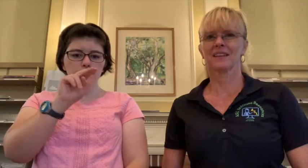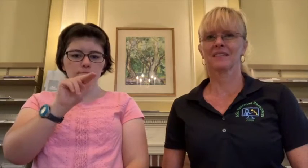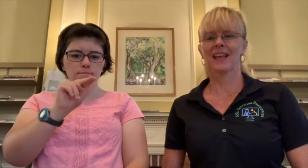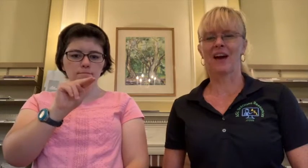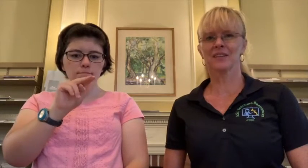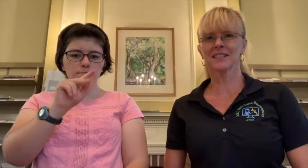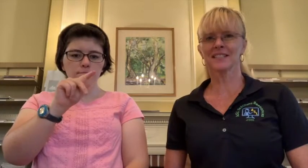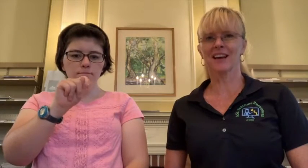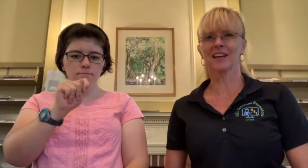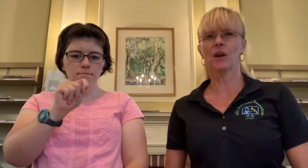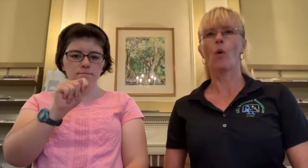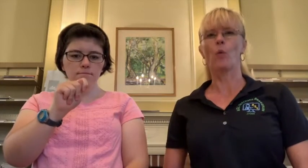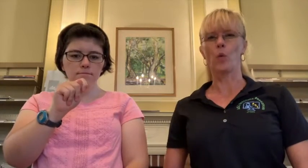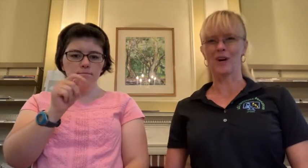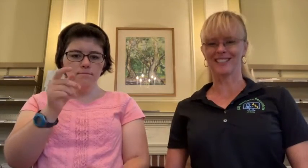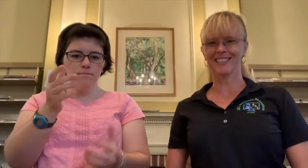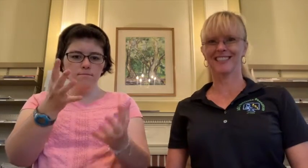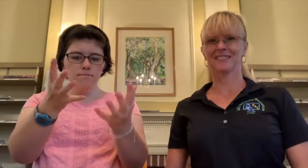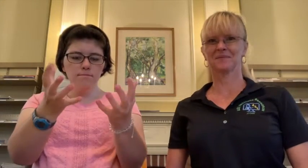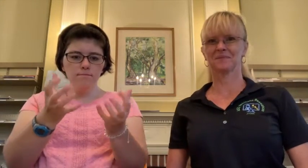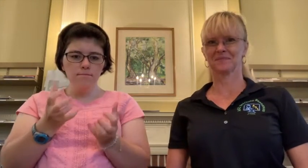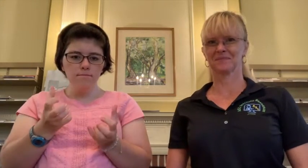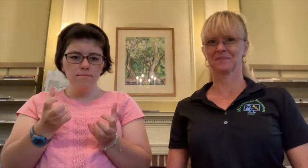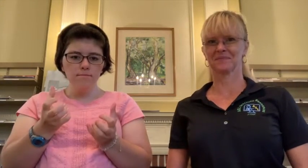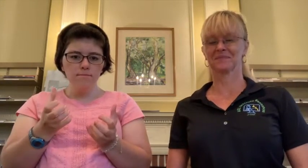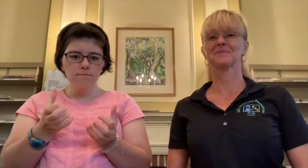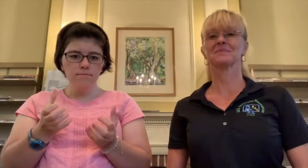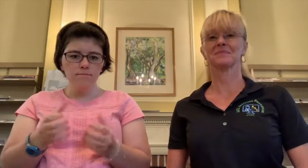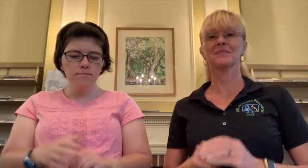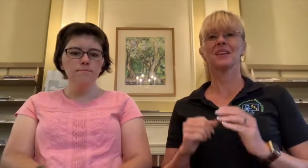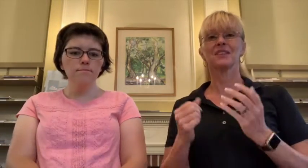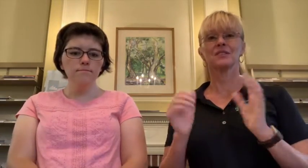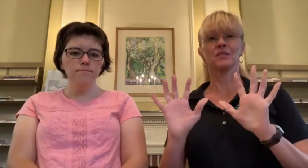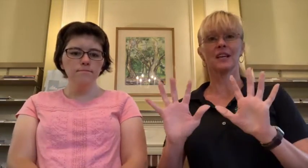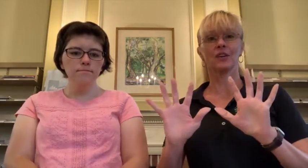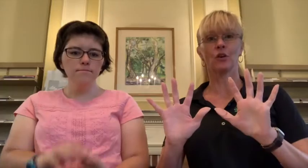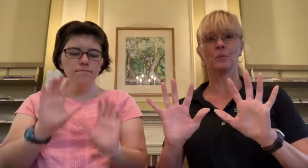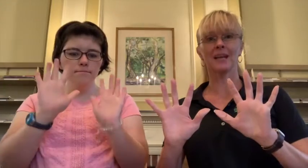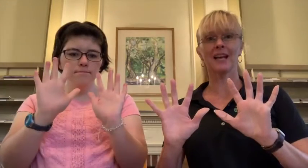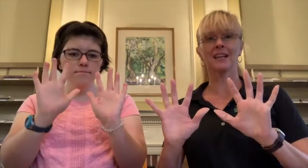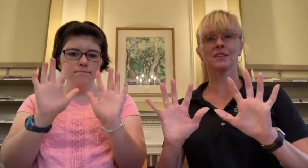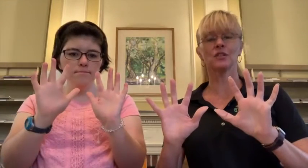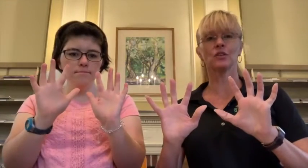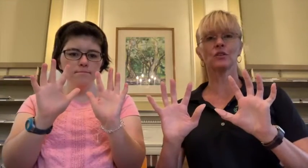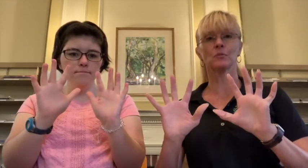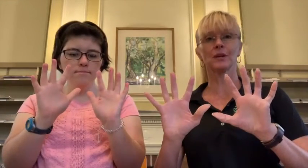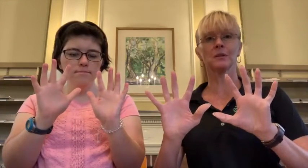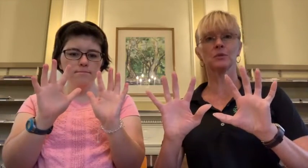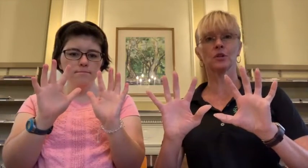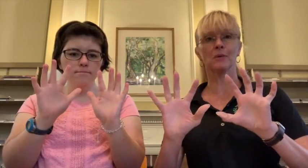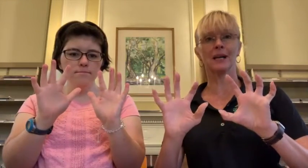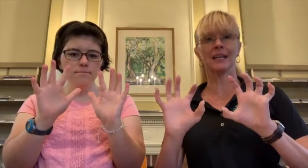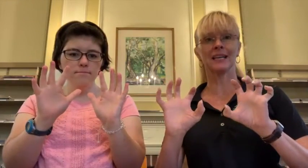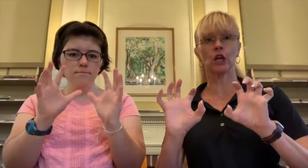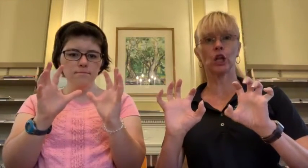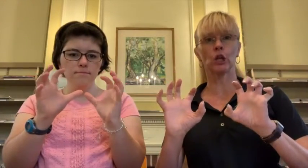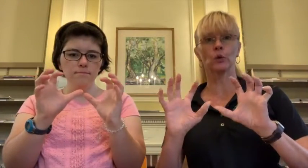how the sign want so take your open hands and you're going to bring them to your body in a close